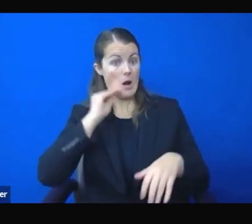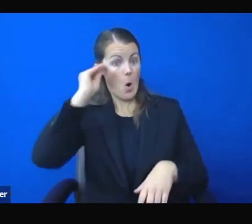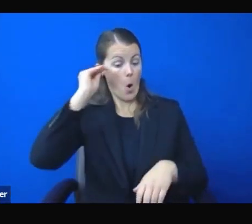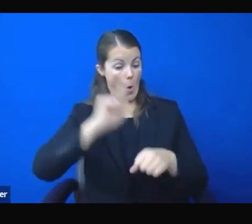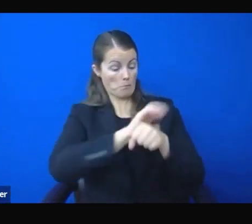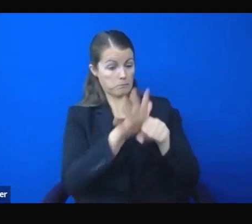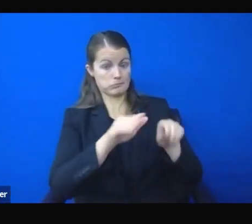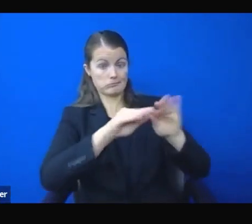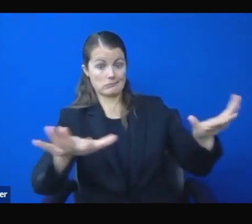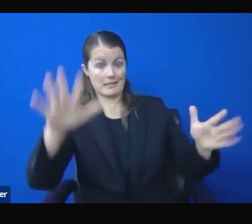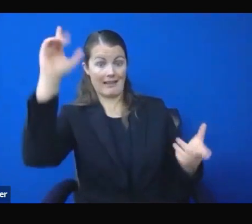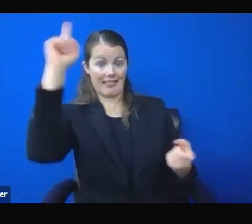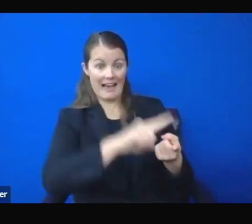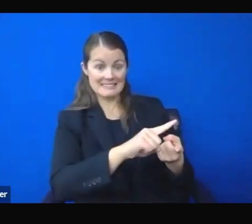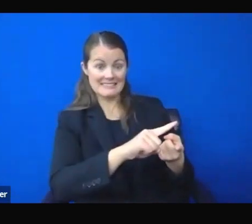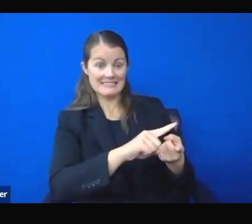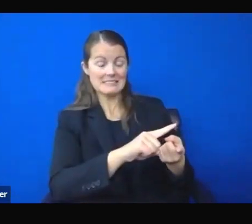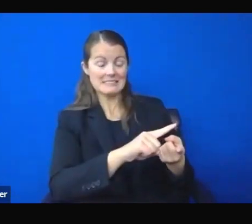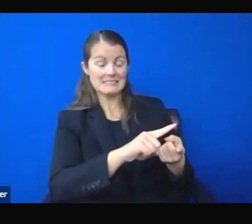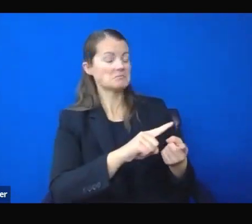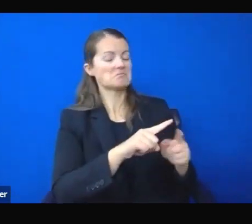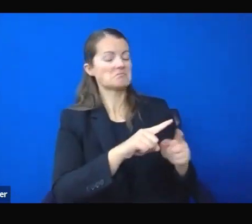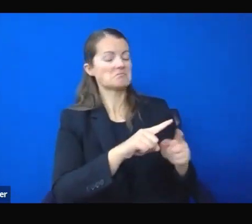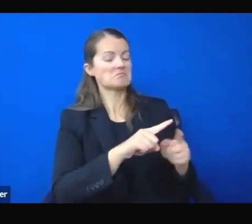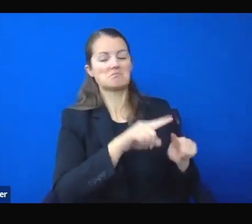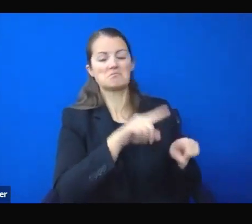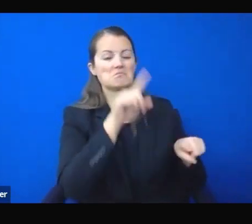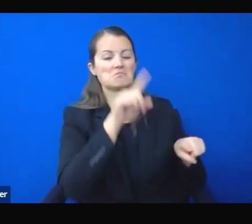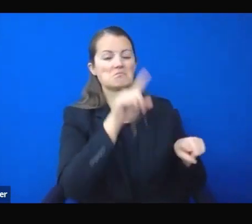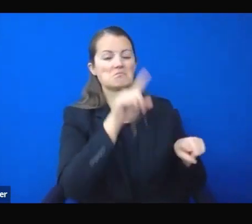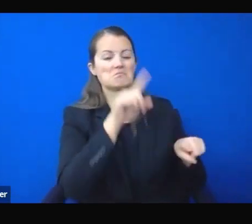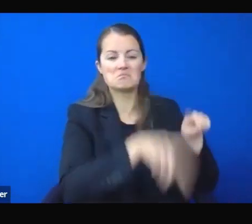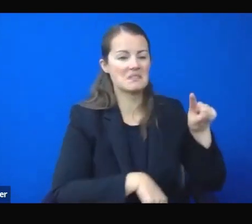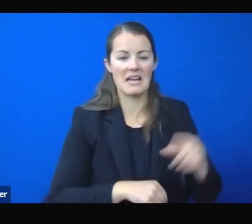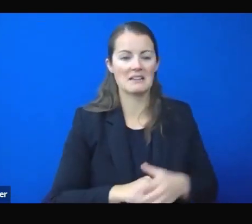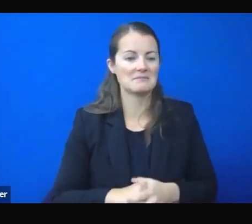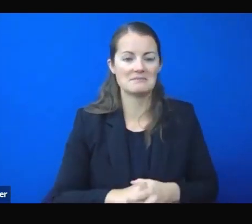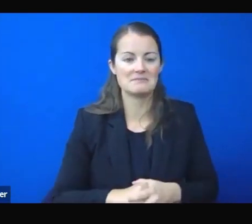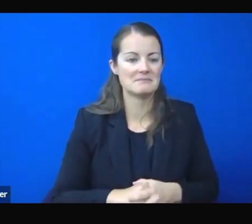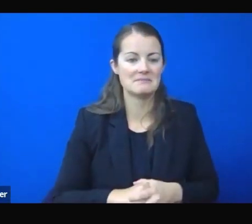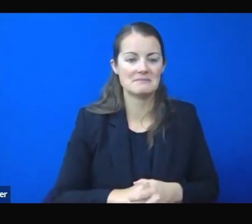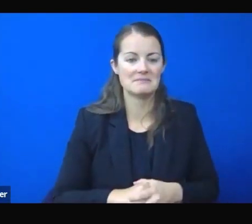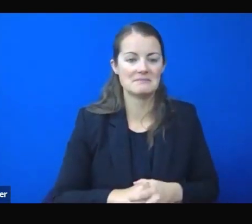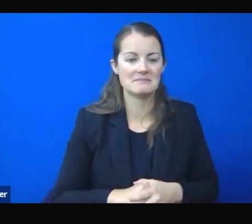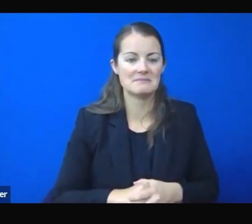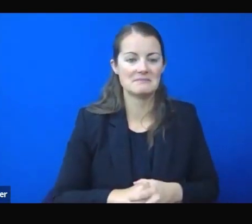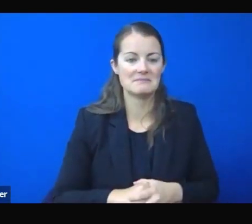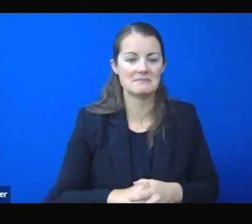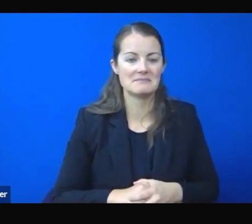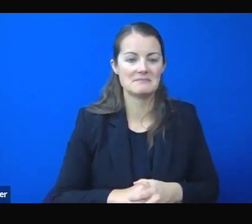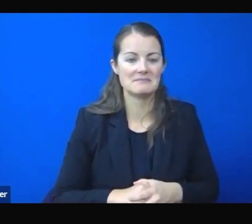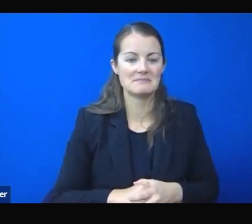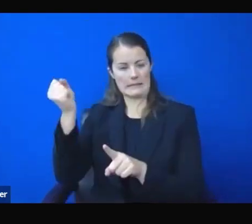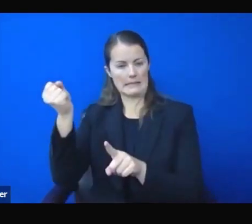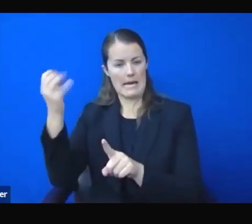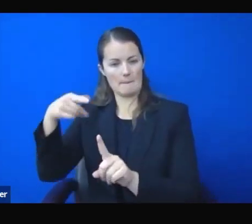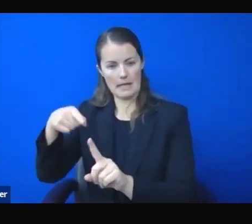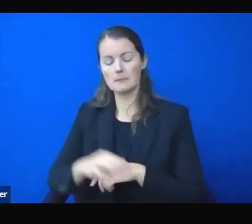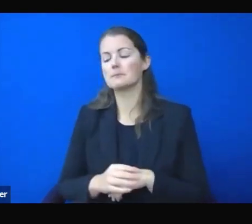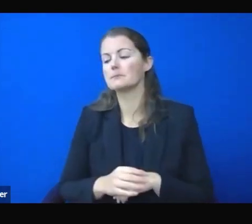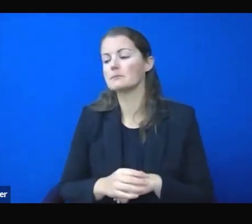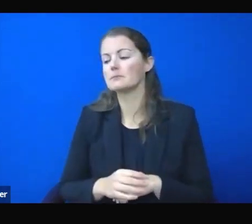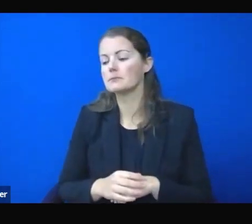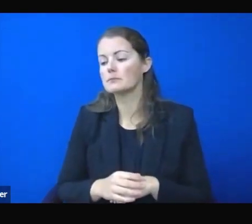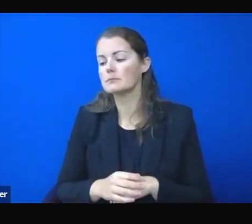and hospitality for a minute. I know it's hard for Nevadans to reconcile while some areas of our economy and public life are restricted